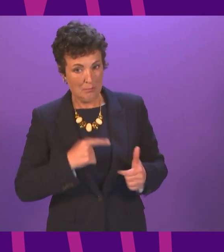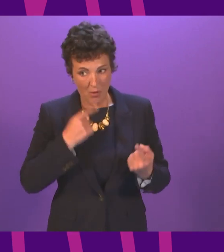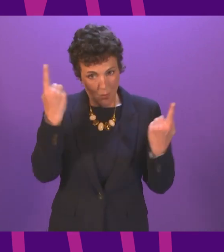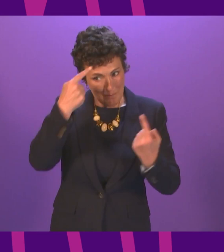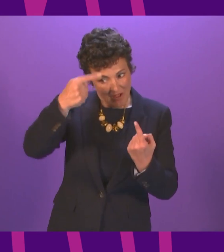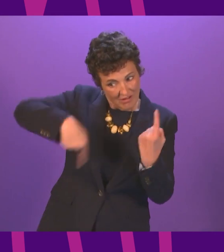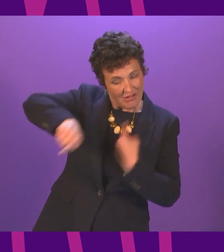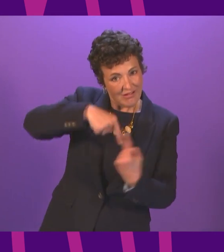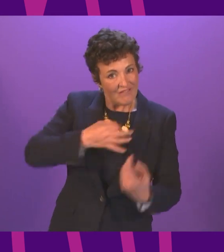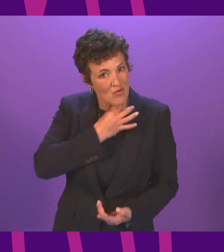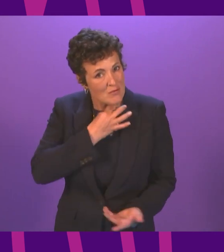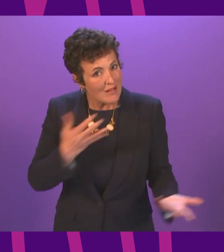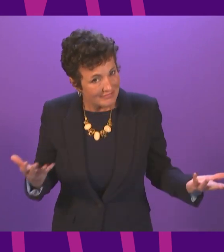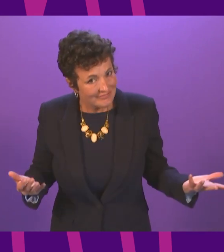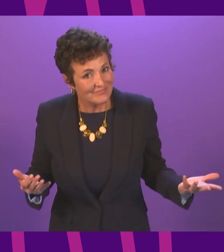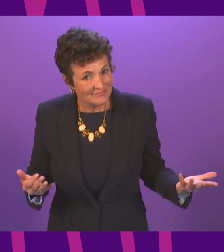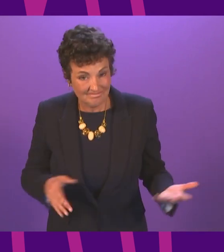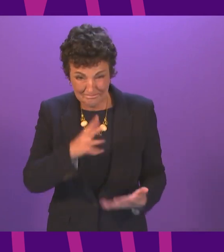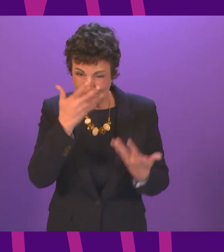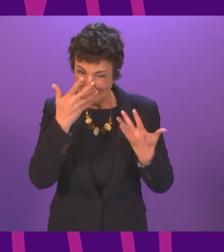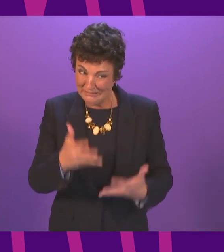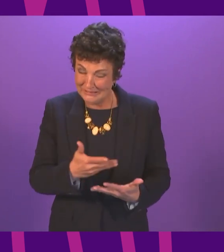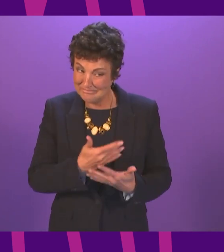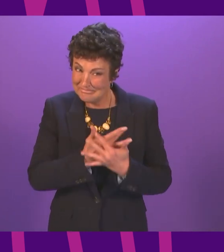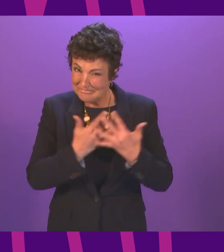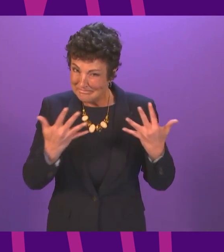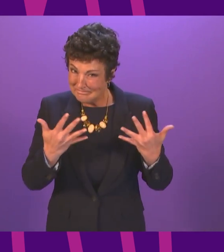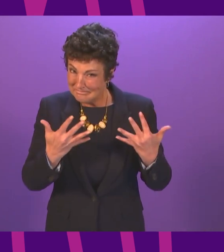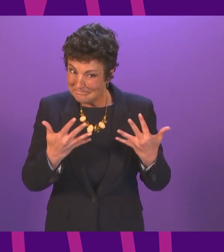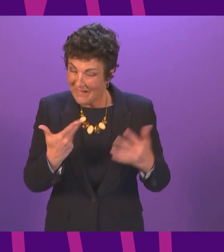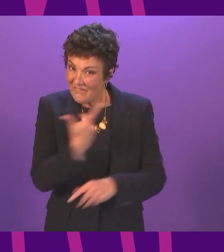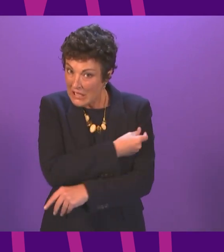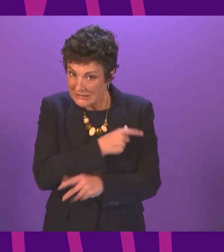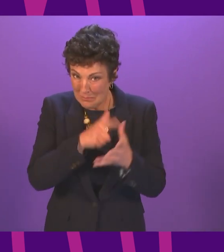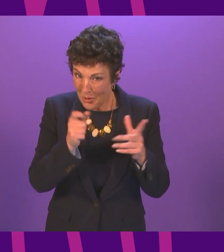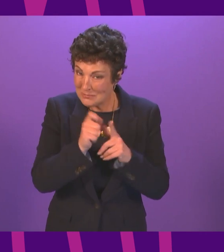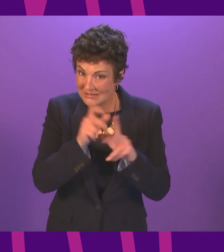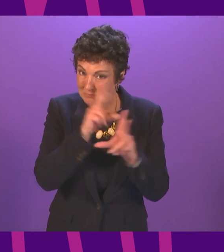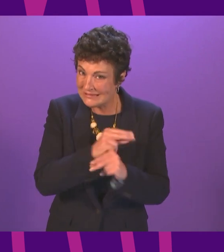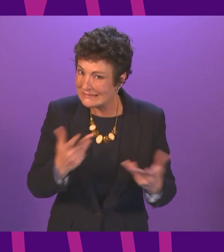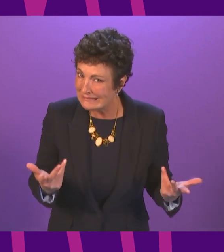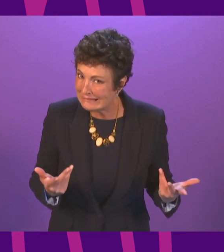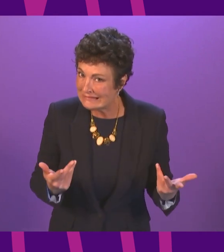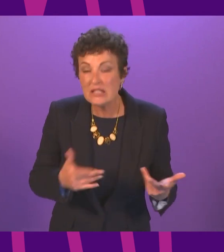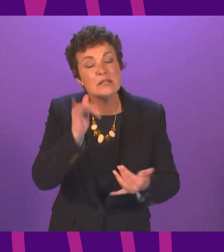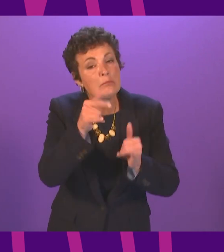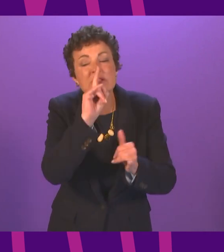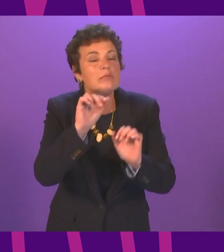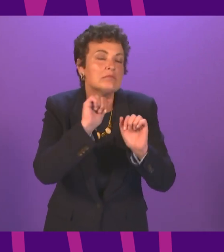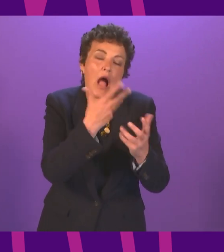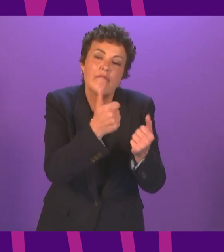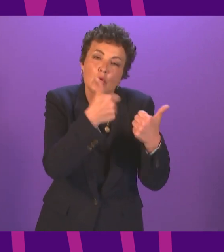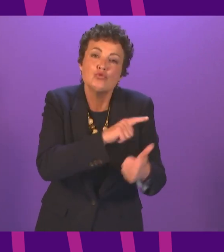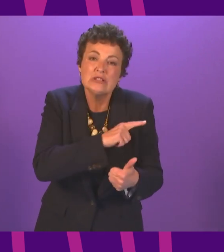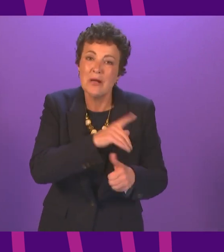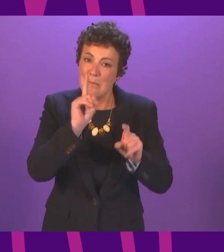infection. Too many vaccination appointments are being missed. Sometimes that is unavoidable. But we are taking steps to make it as easy